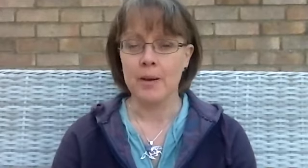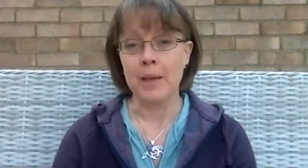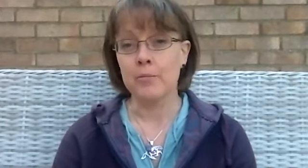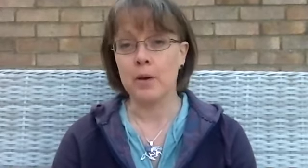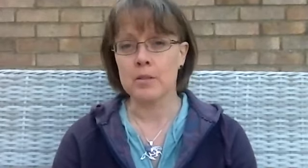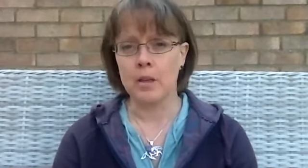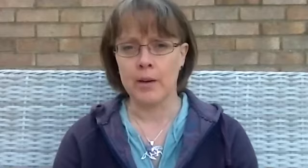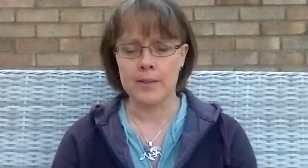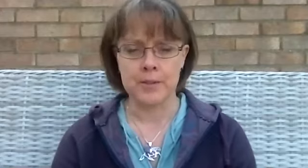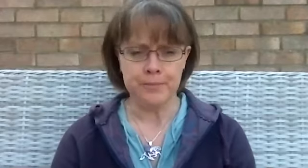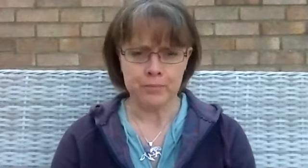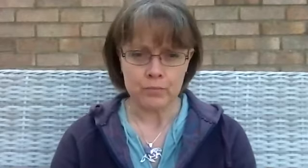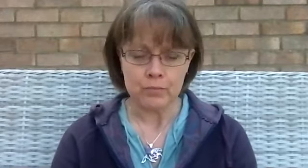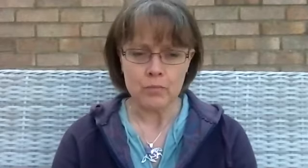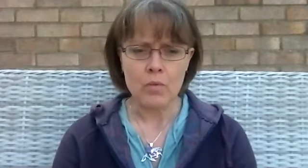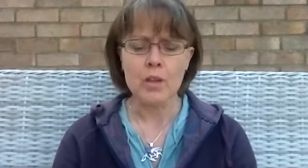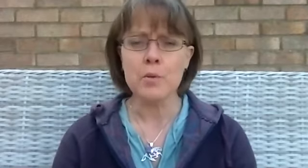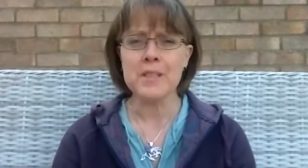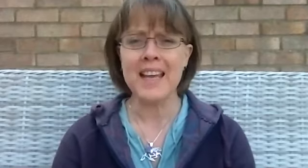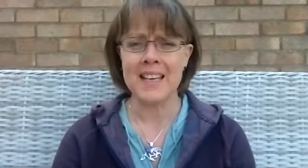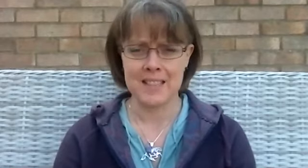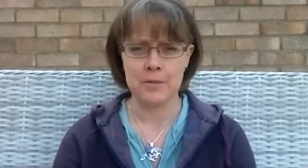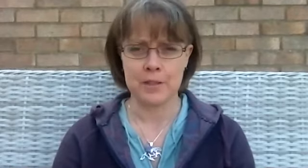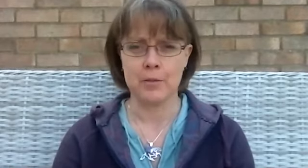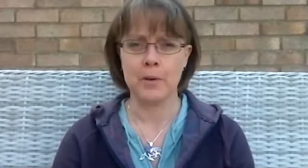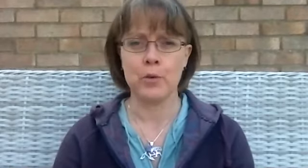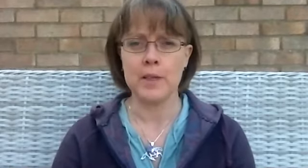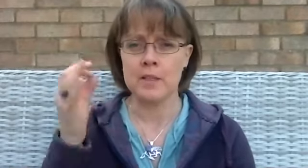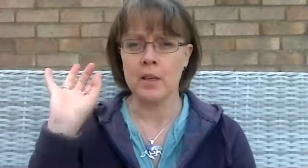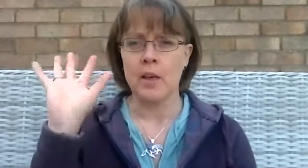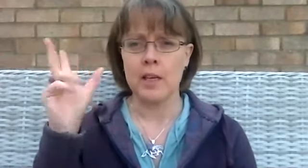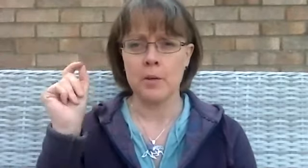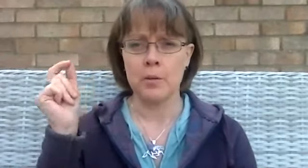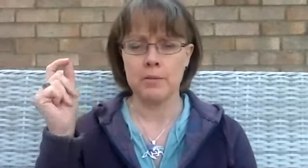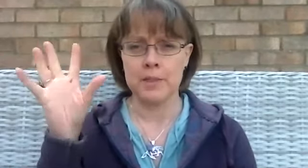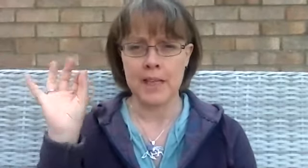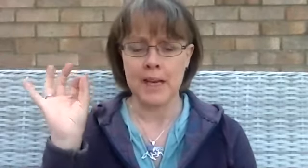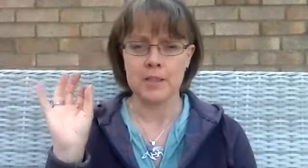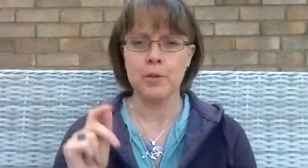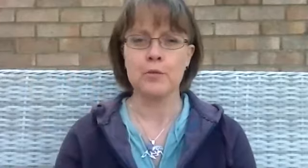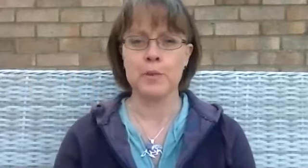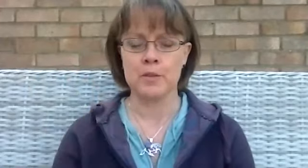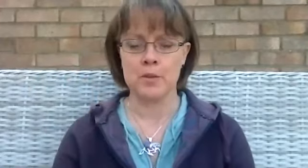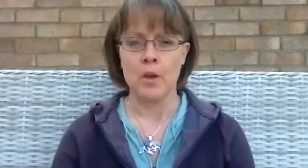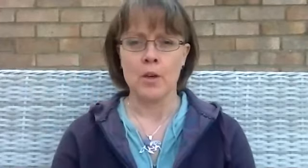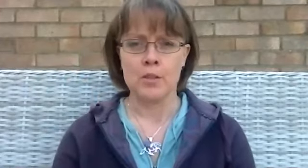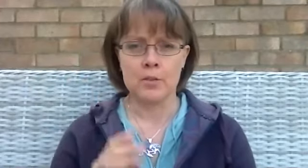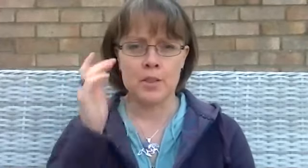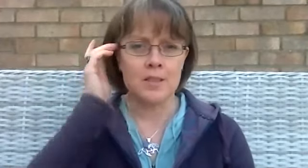even past lives. You will hear sounding from my voice and you will see hand movements. So just